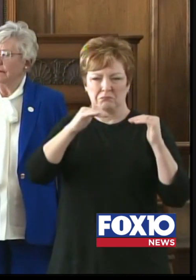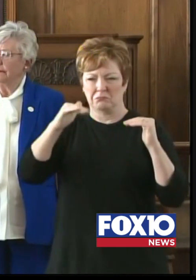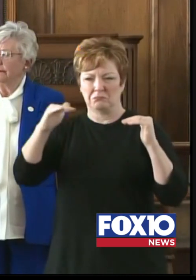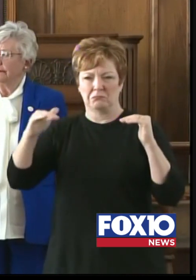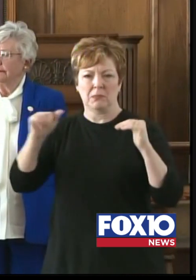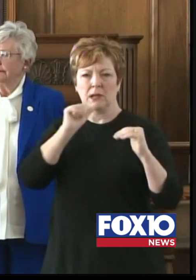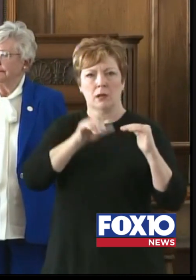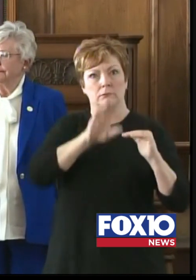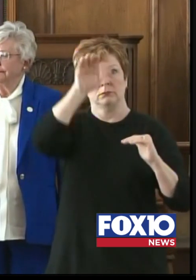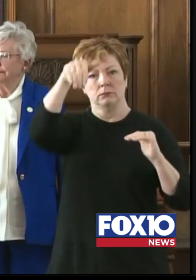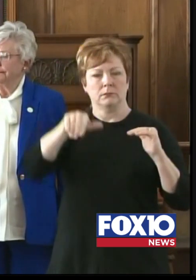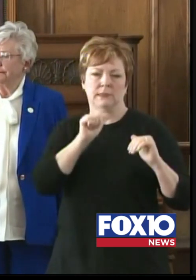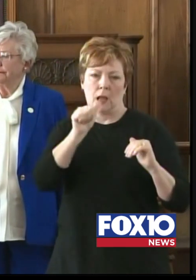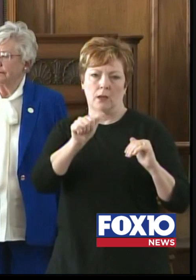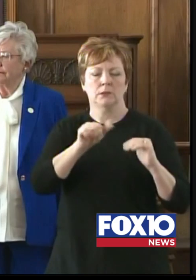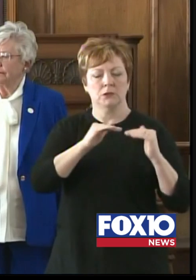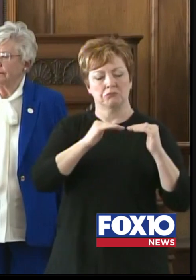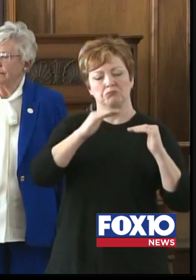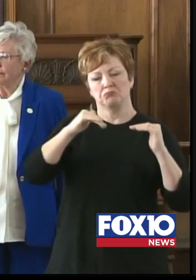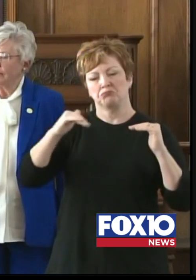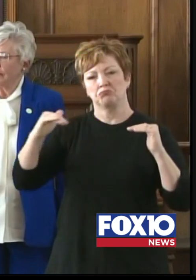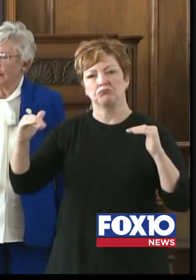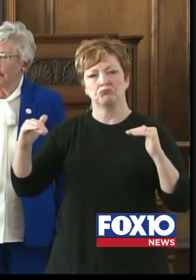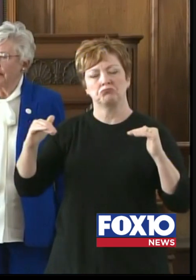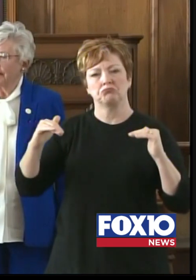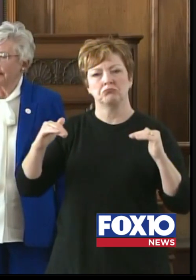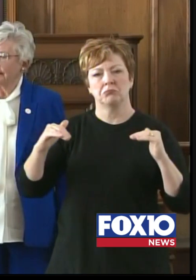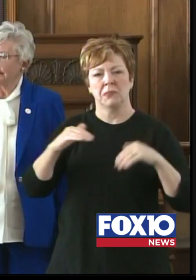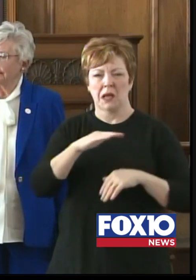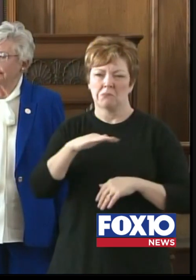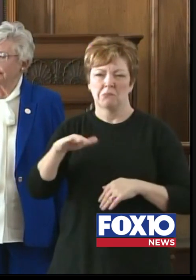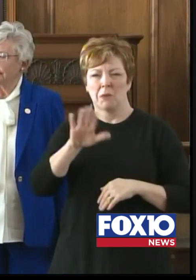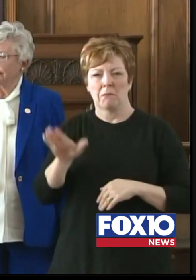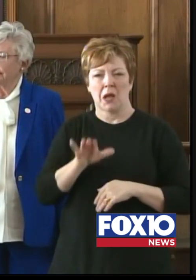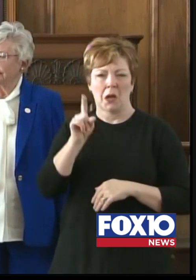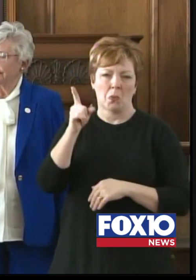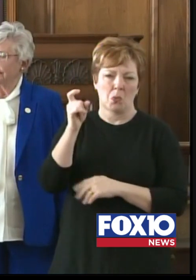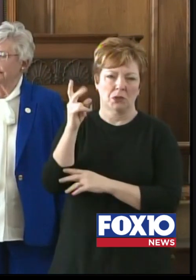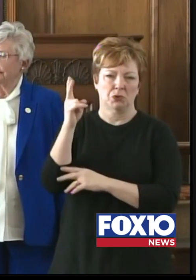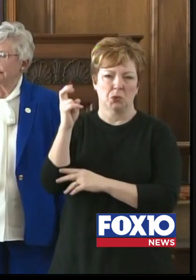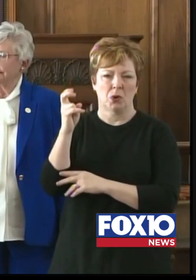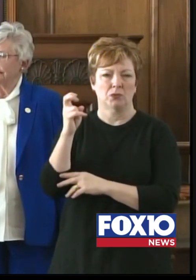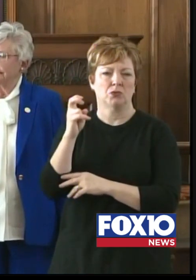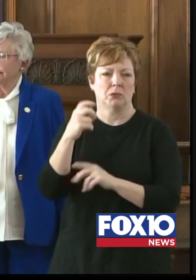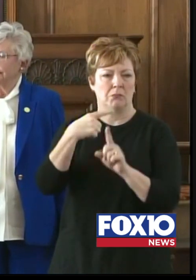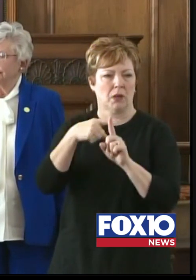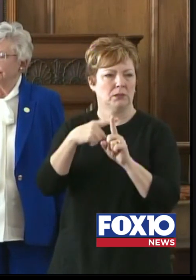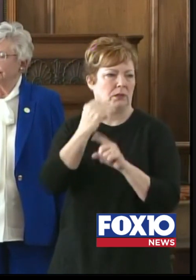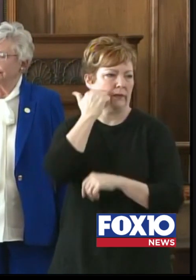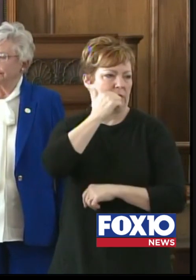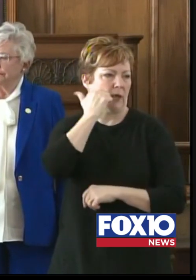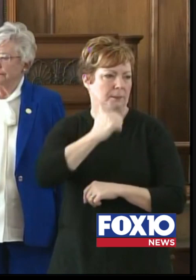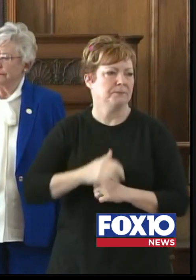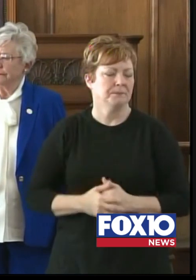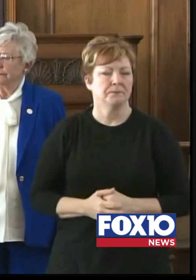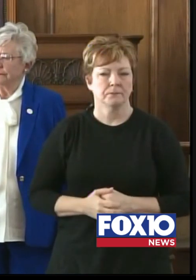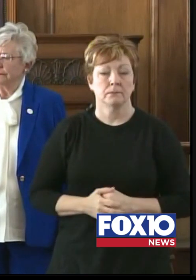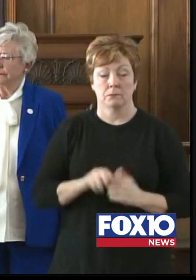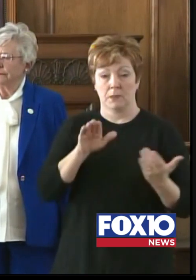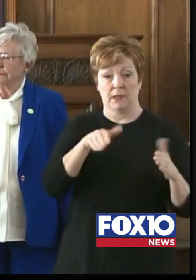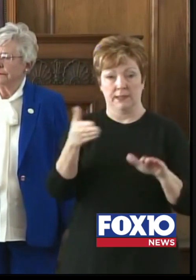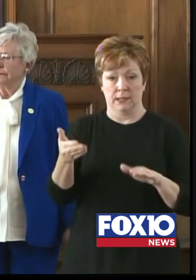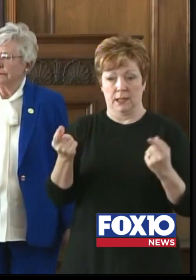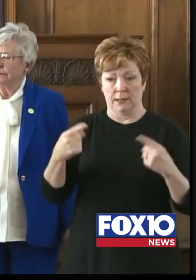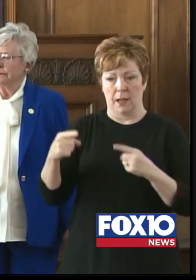a little lower, but tend to stay around that baseline of around a couple of hundred cases a day. The deaths that we have